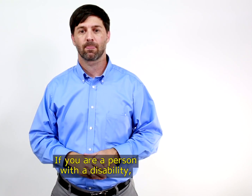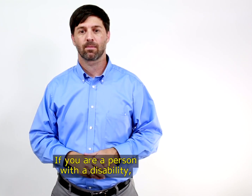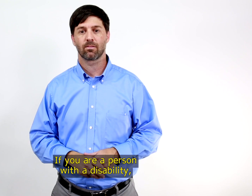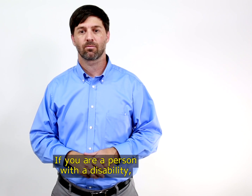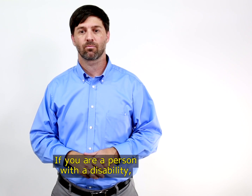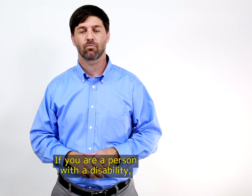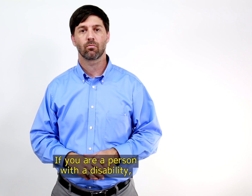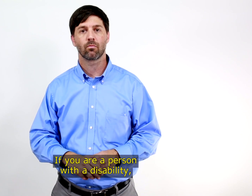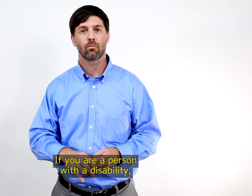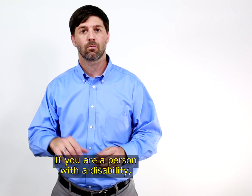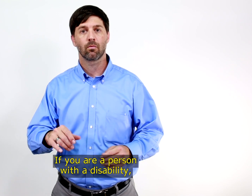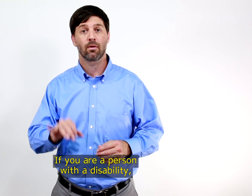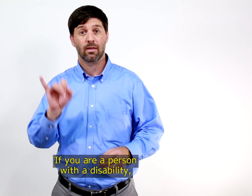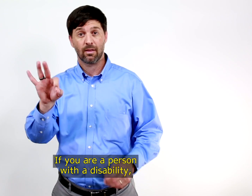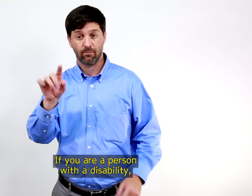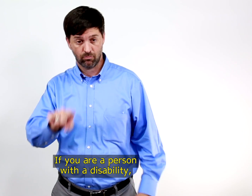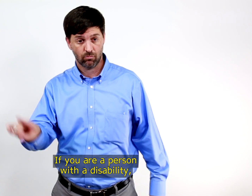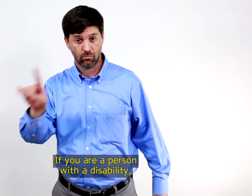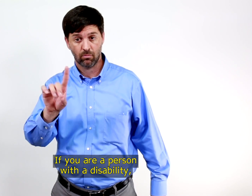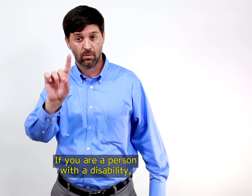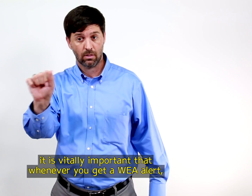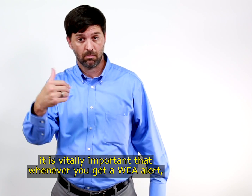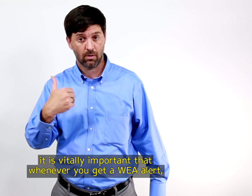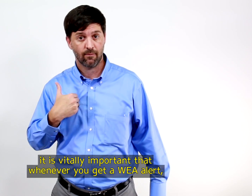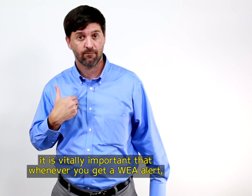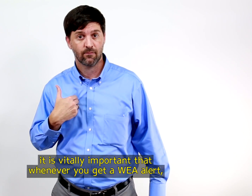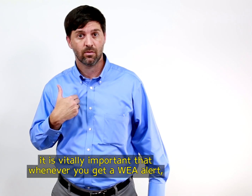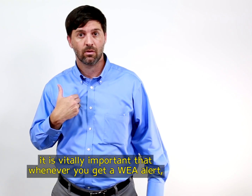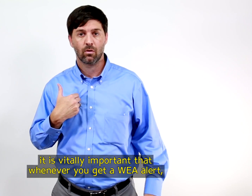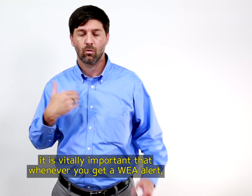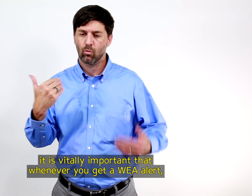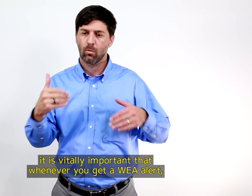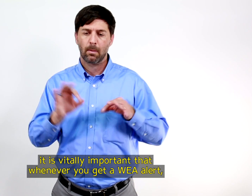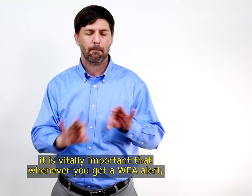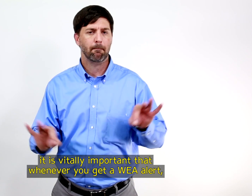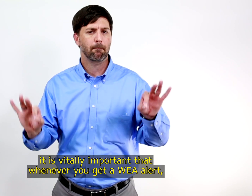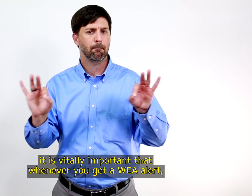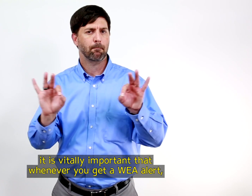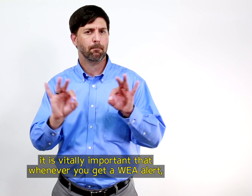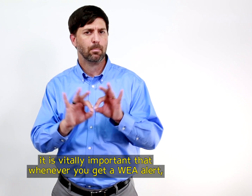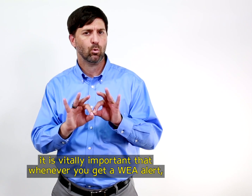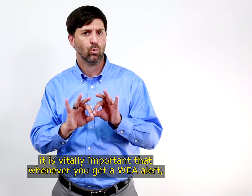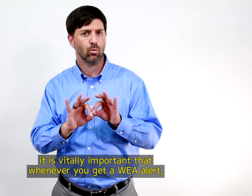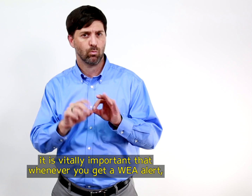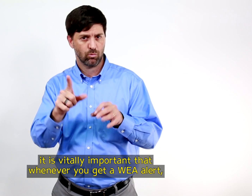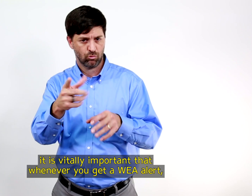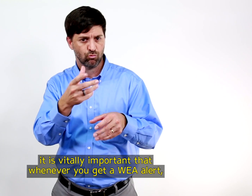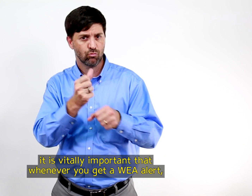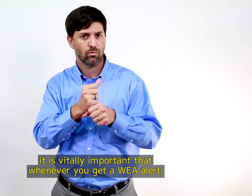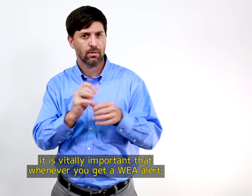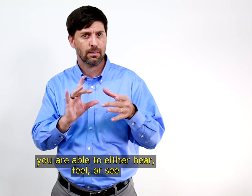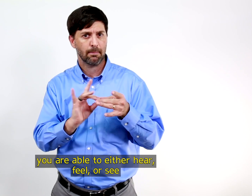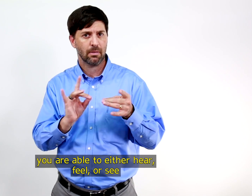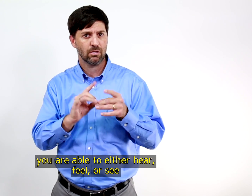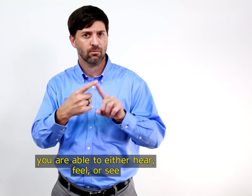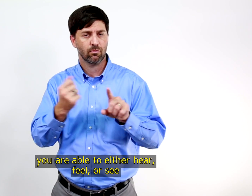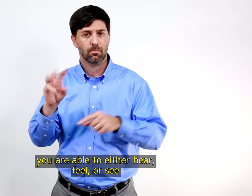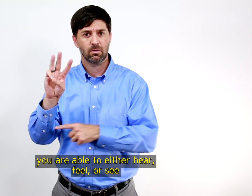If you are a person with a disability, it is vitally important that whenever you get a WIA alert, you are able to either